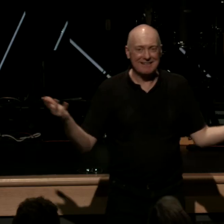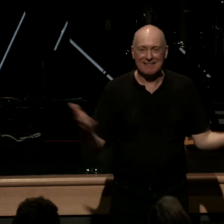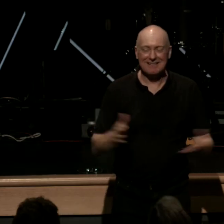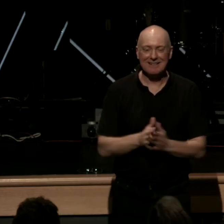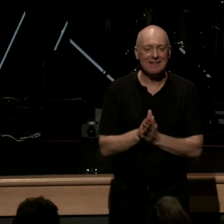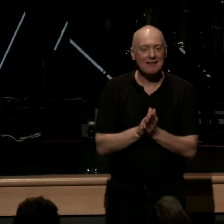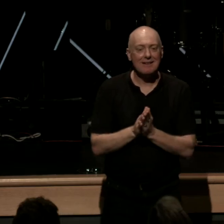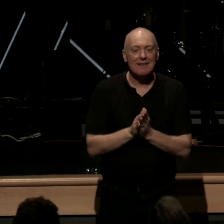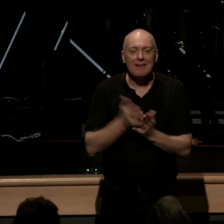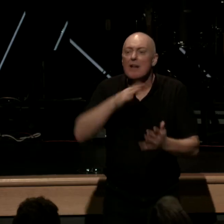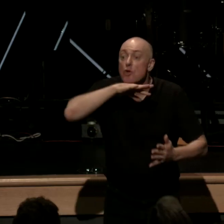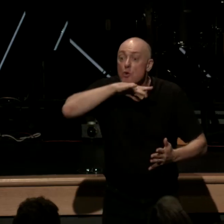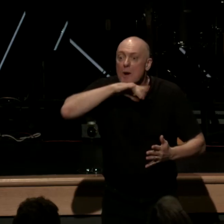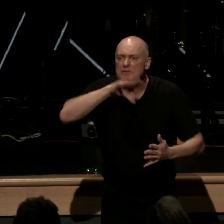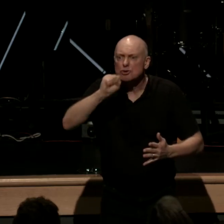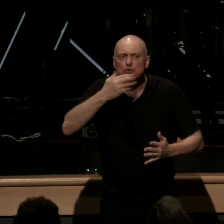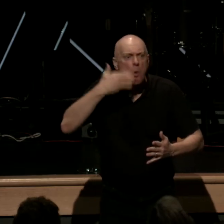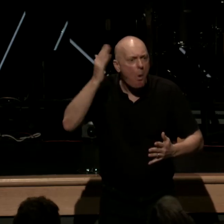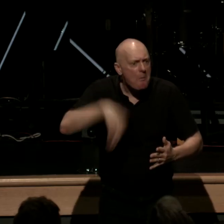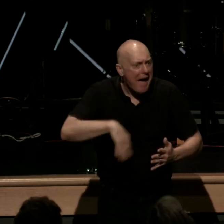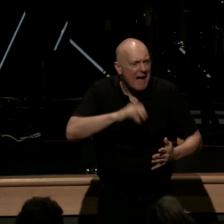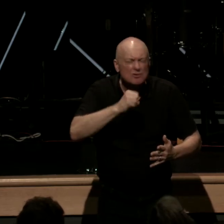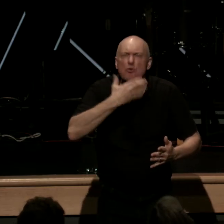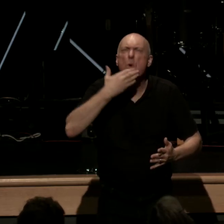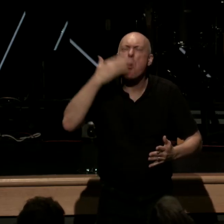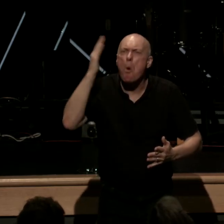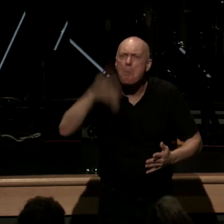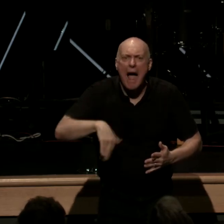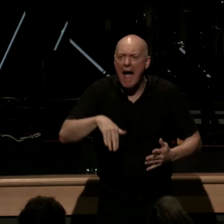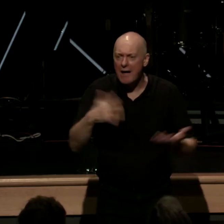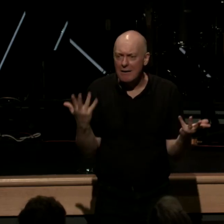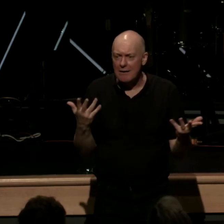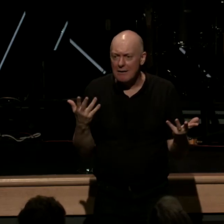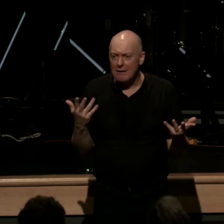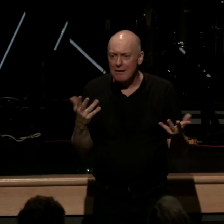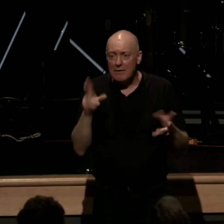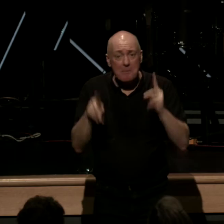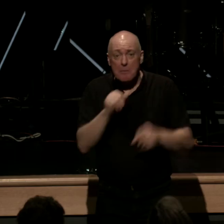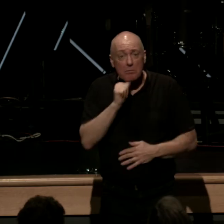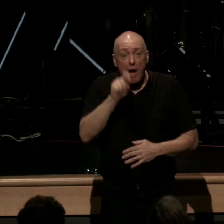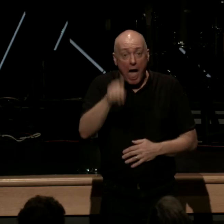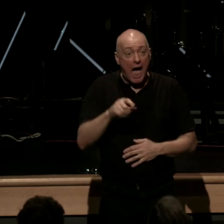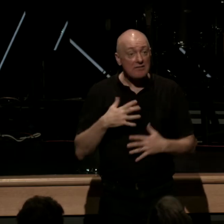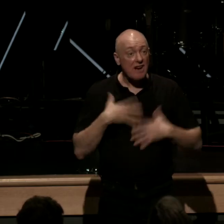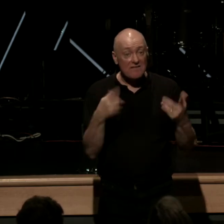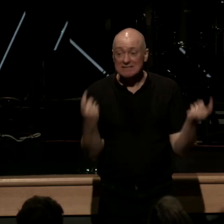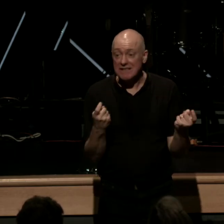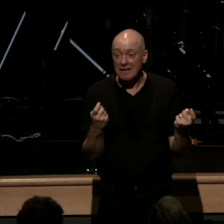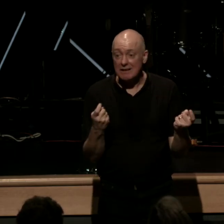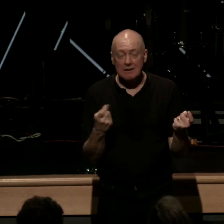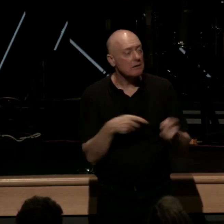the corruption got so bad that the people weren't even asked to confess sins anymore they're just asking your money it's all good